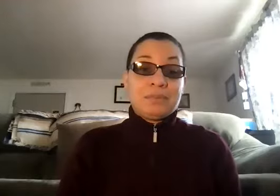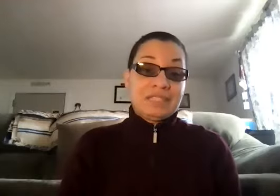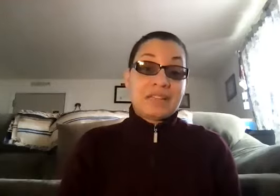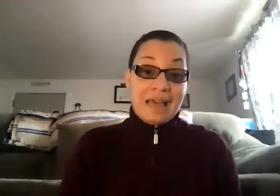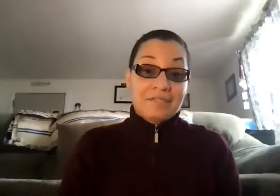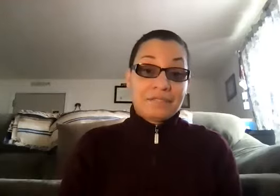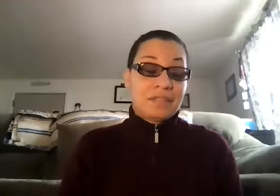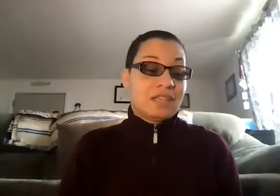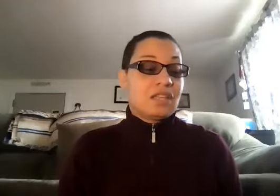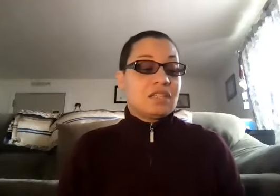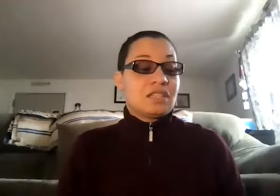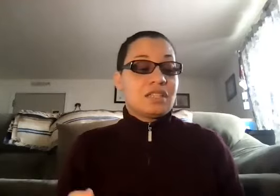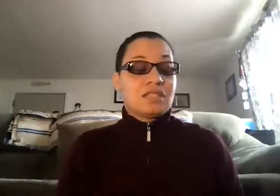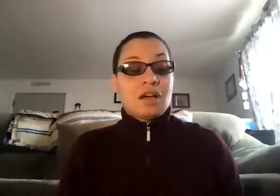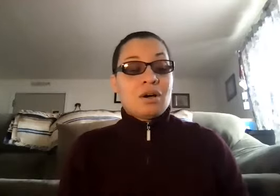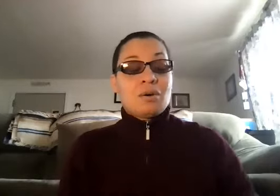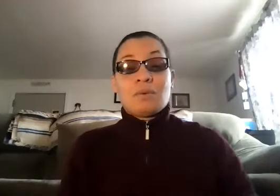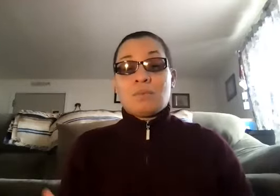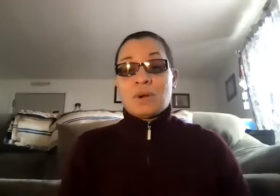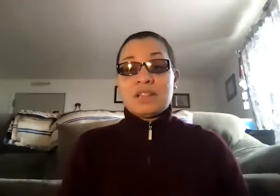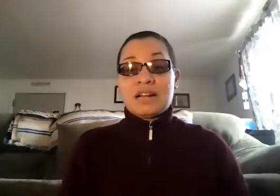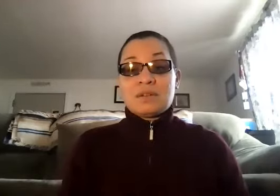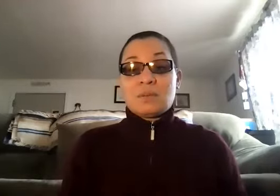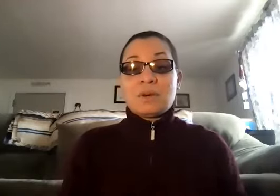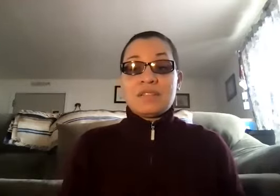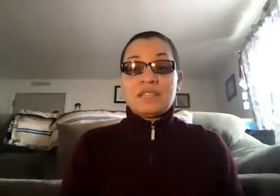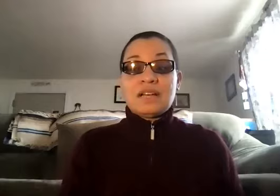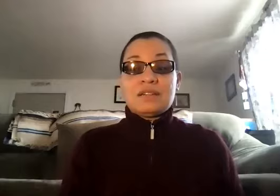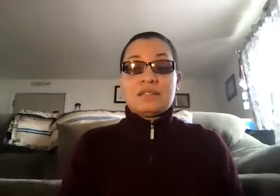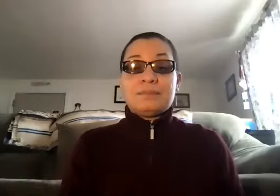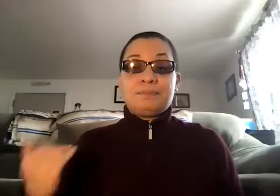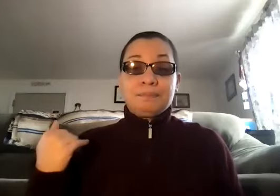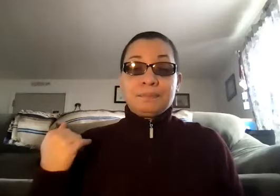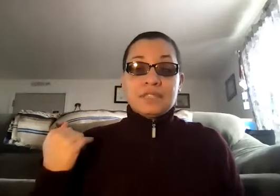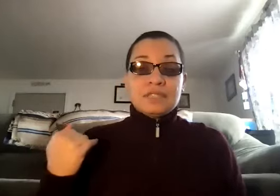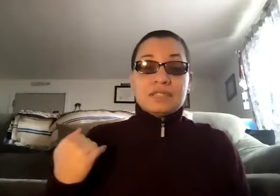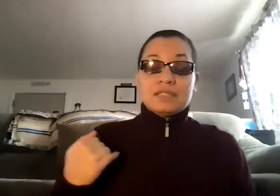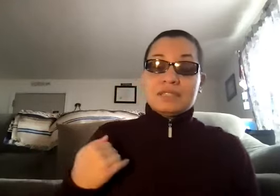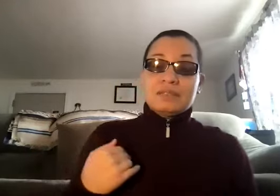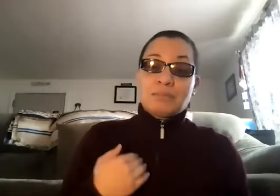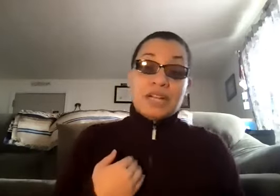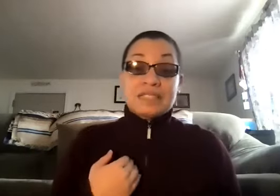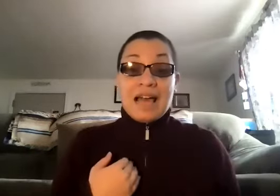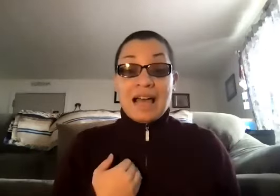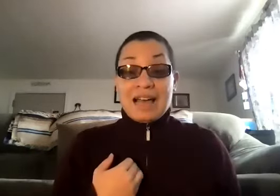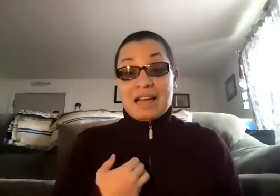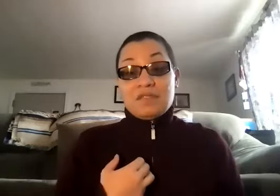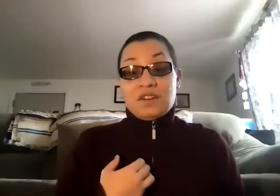me to have. So, one of the, one of the products that I have from